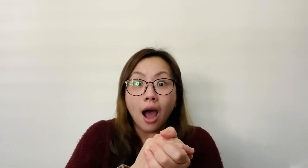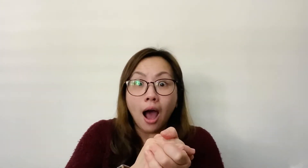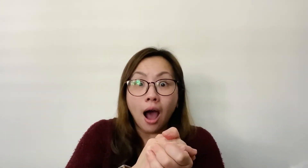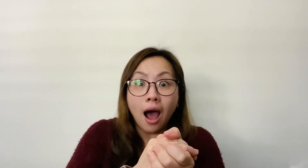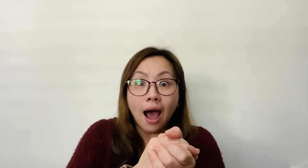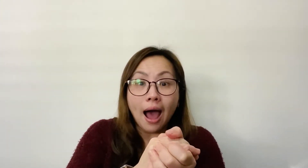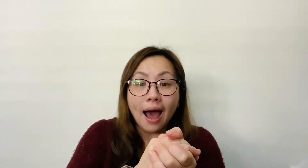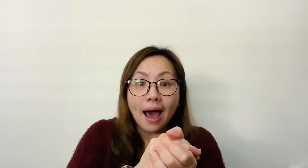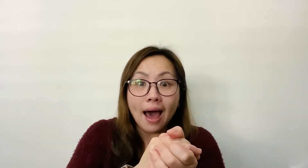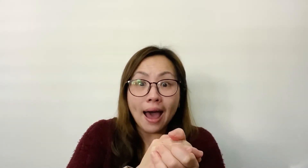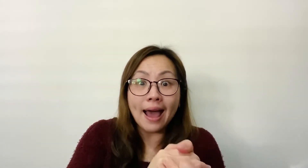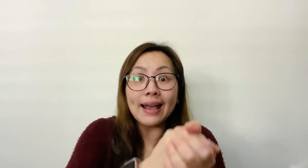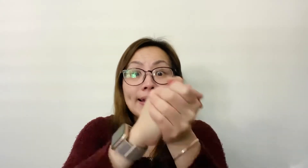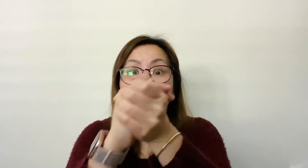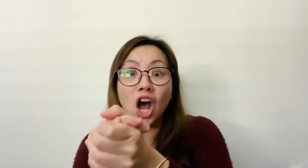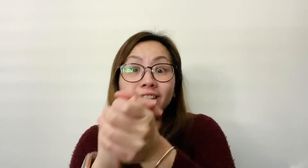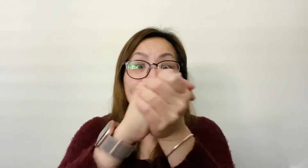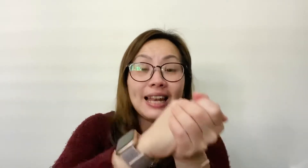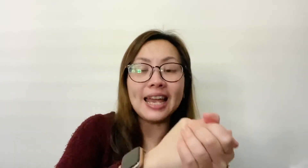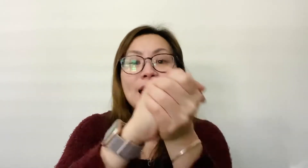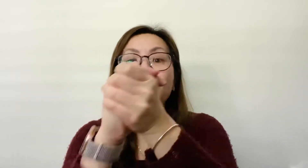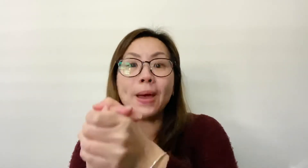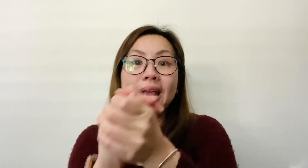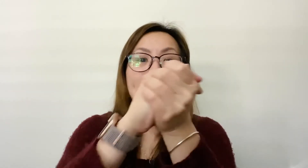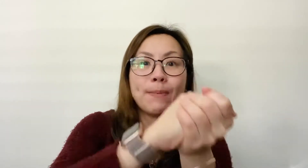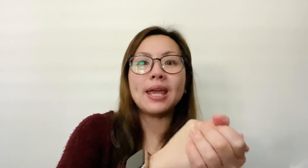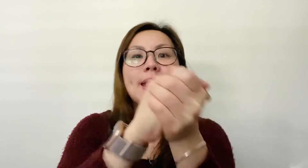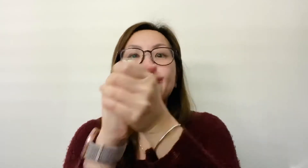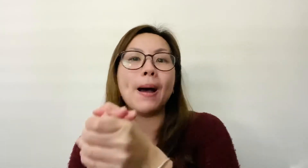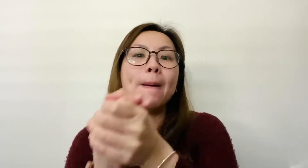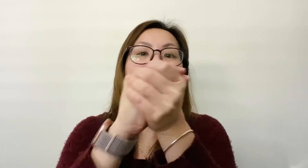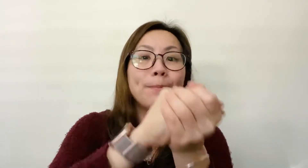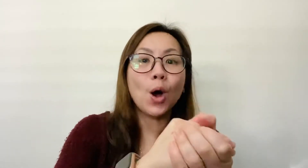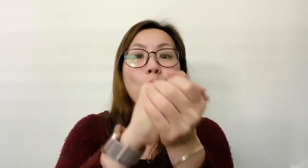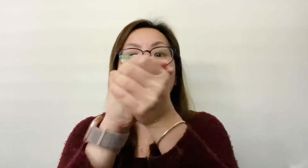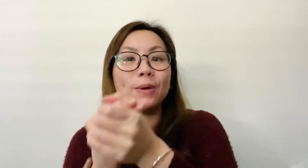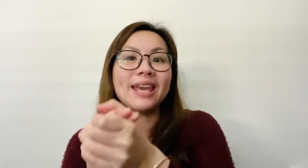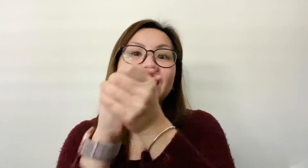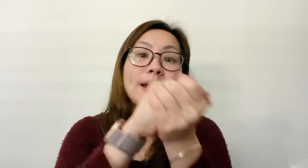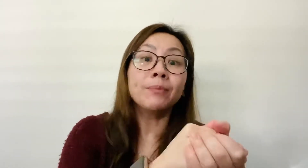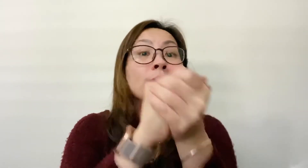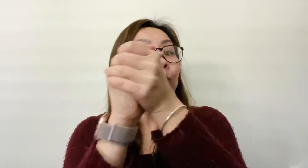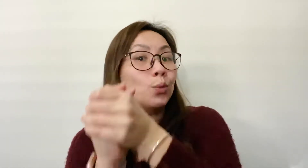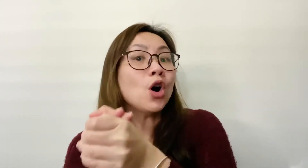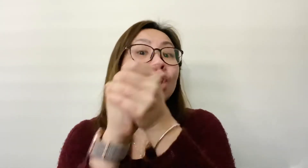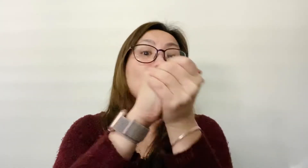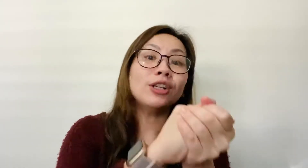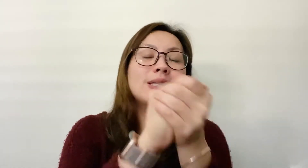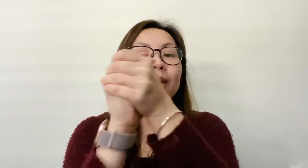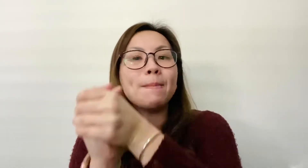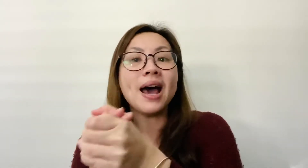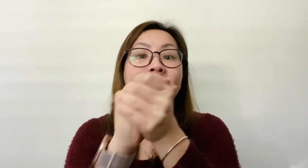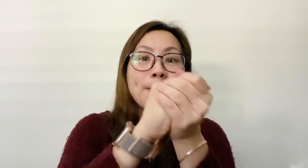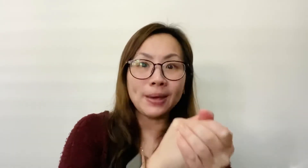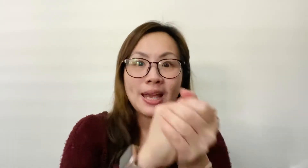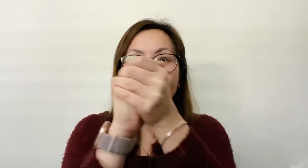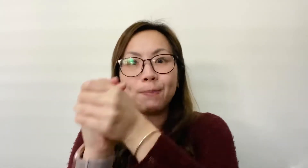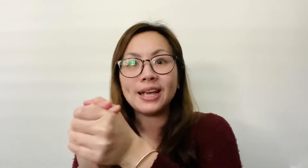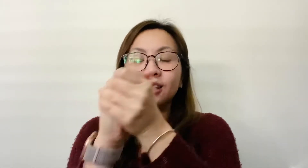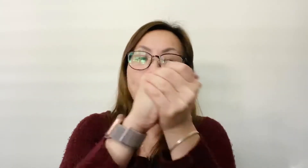I caught a little baby bumble bee Wants my mommy be so